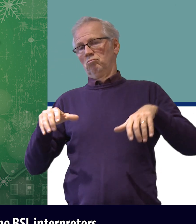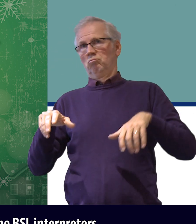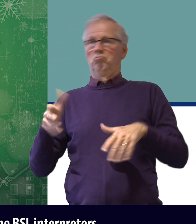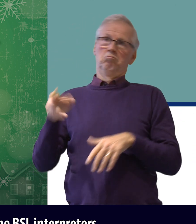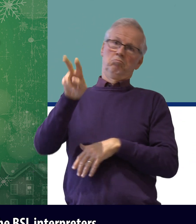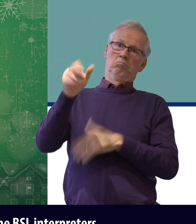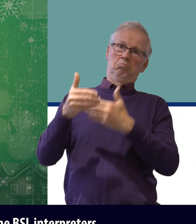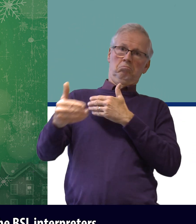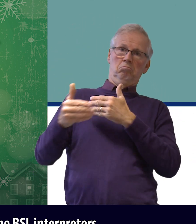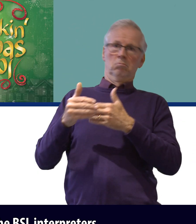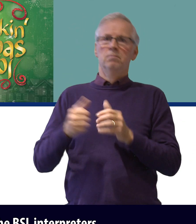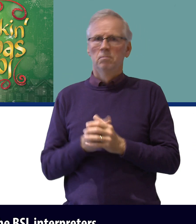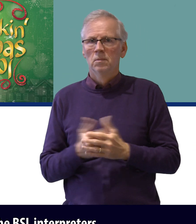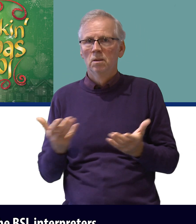view of the BSL interpreters